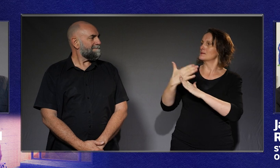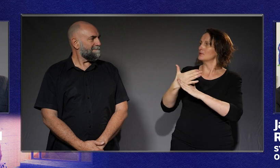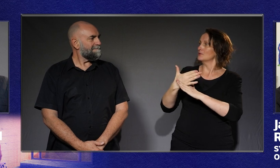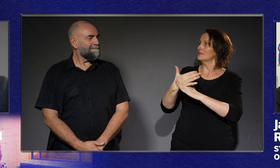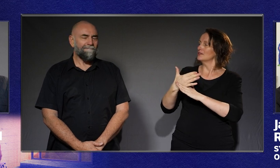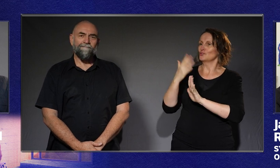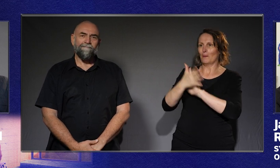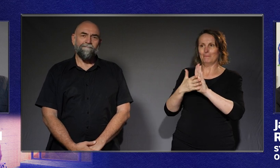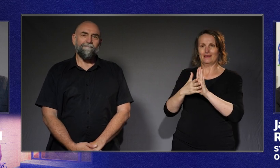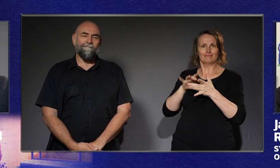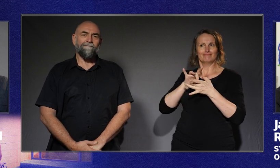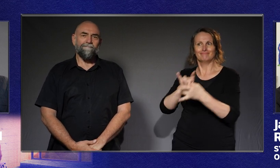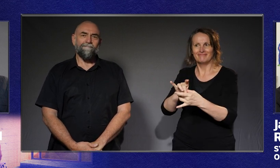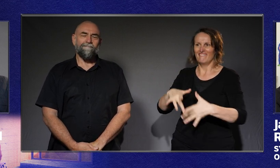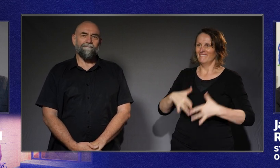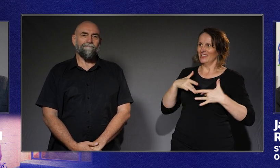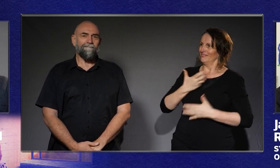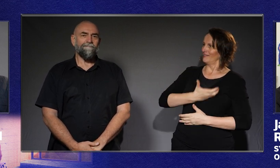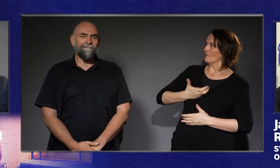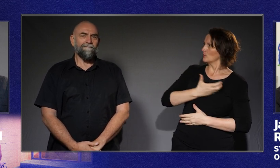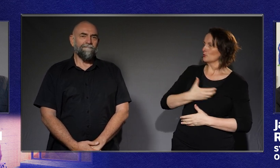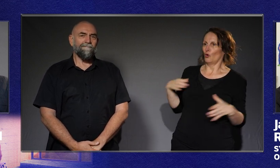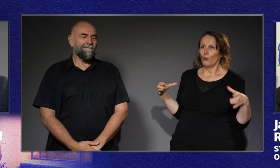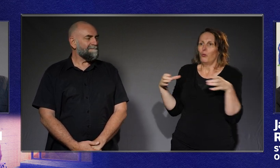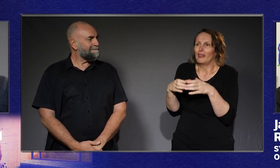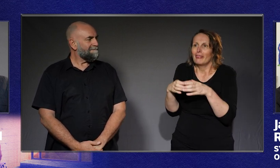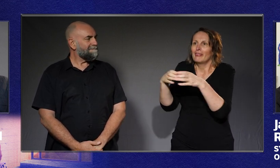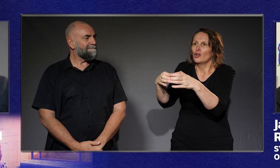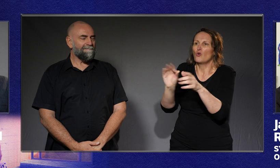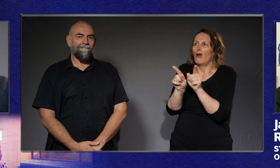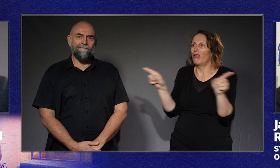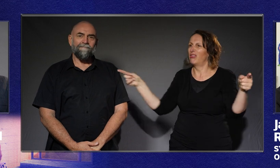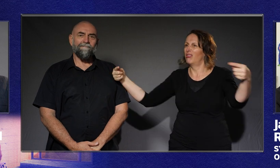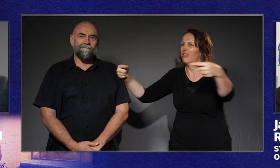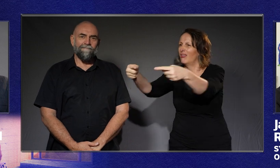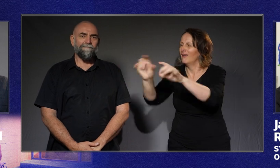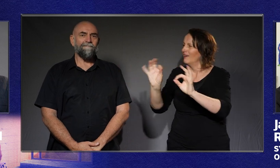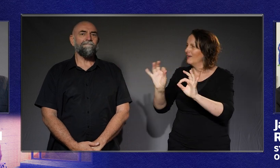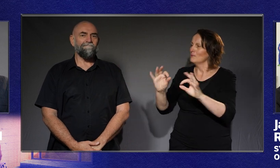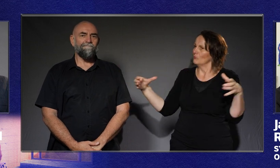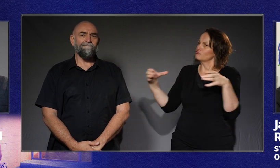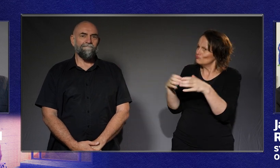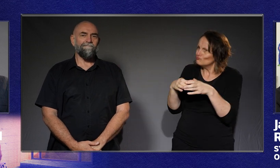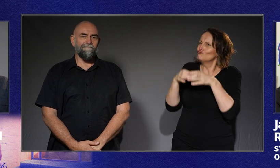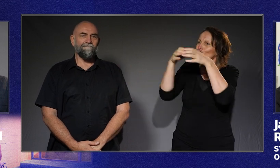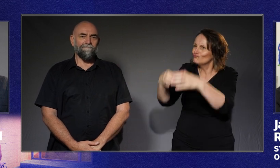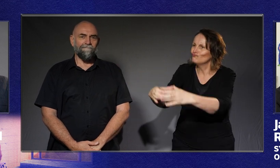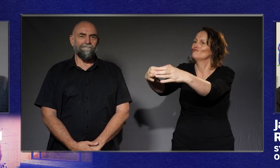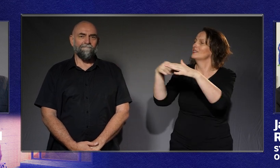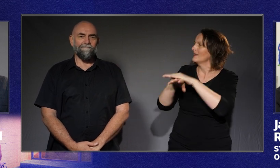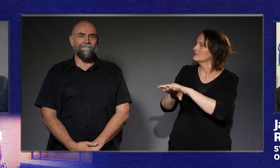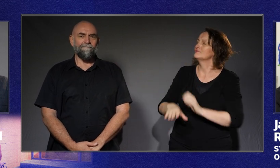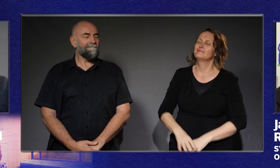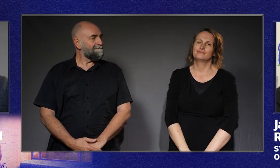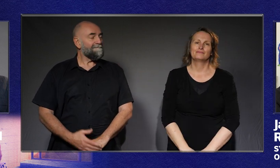living, breathing community space that you can go in with everybody else or your family and all stay together. The